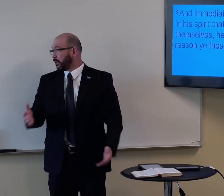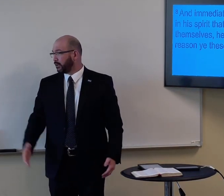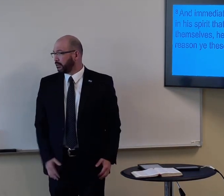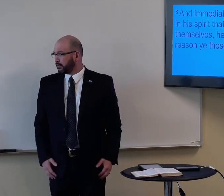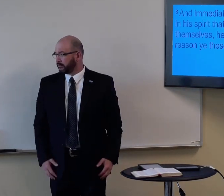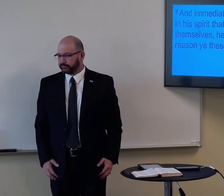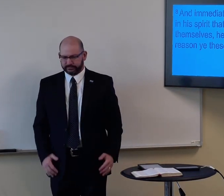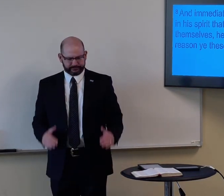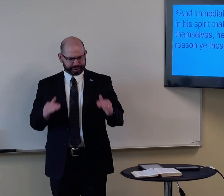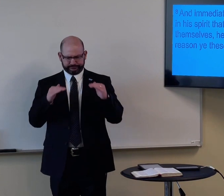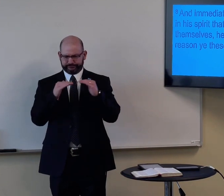it's all easy.